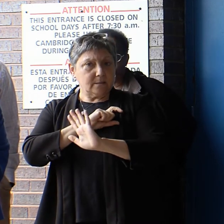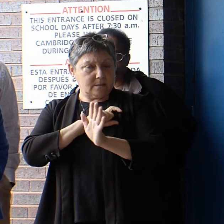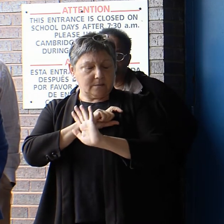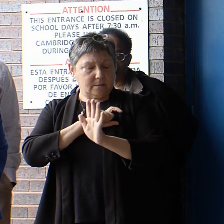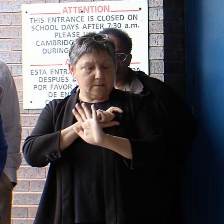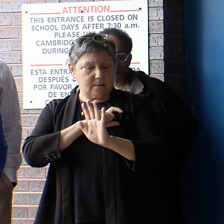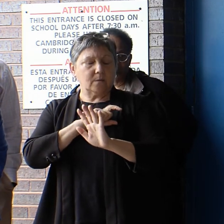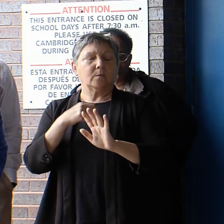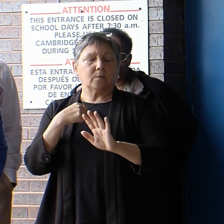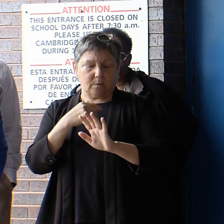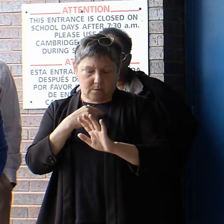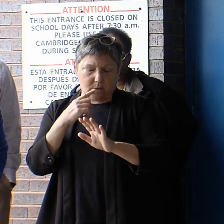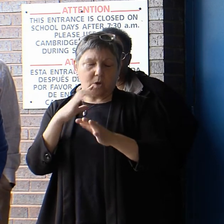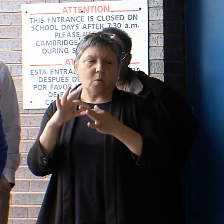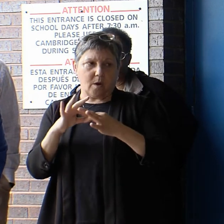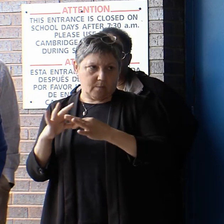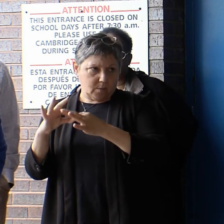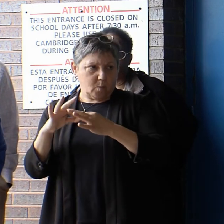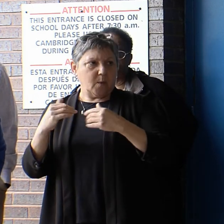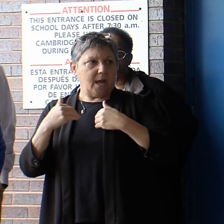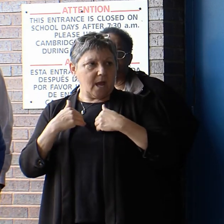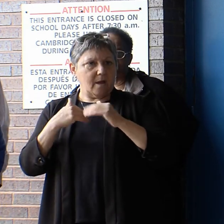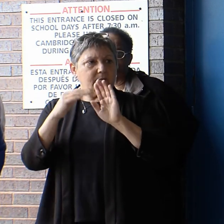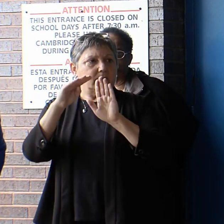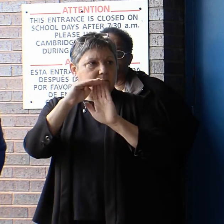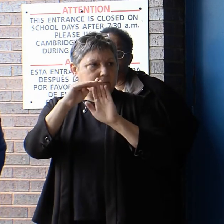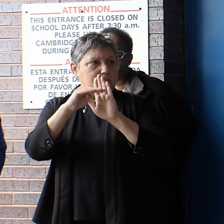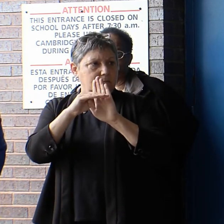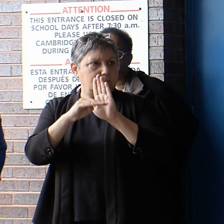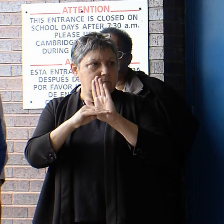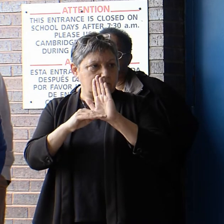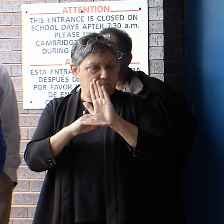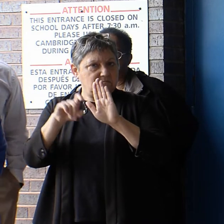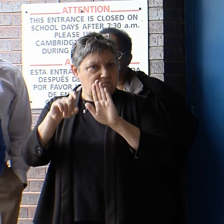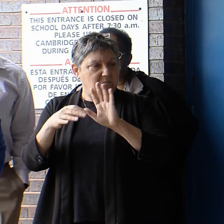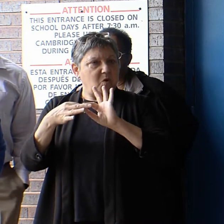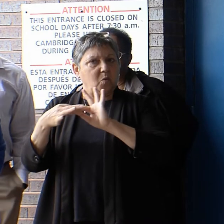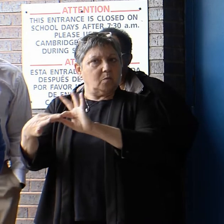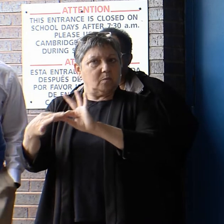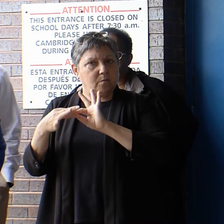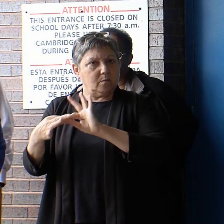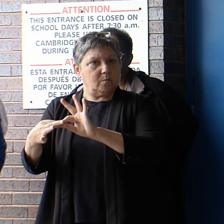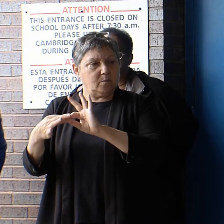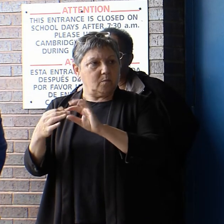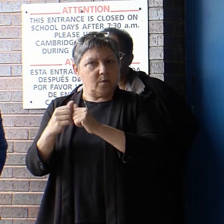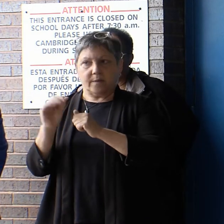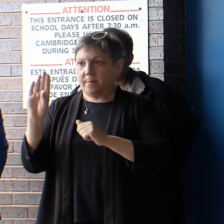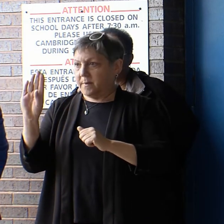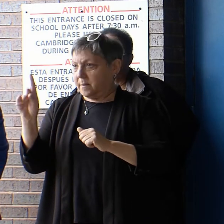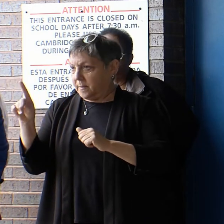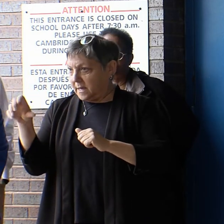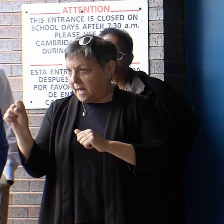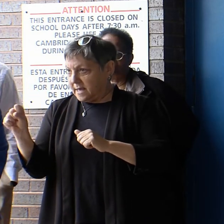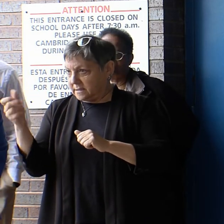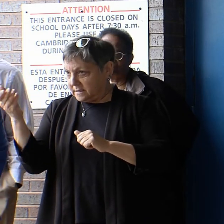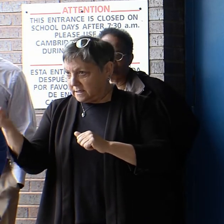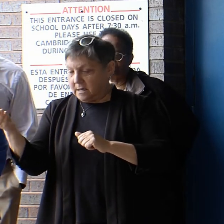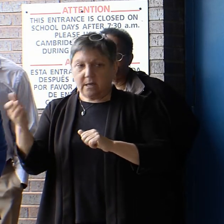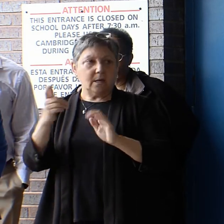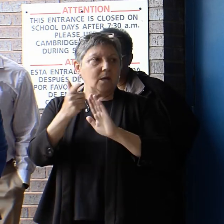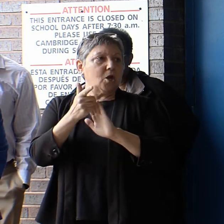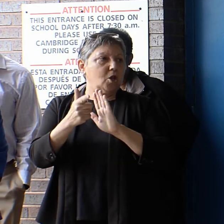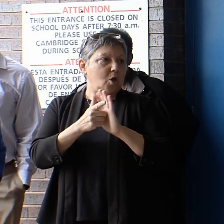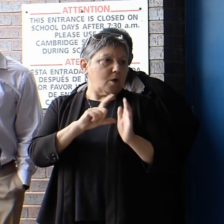false. There are clear protocols set out, and we have coordination between our Boston Public Schools leaders, our law